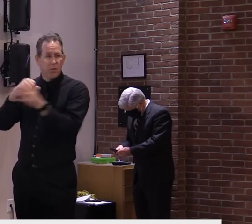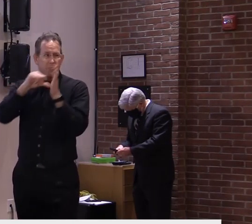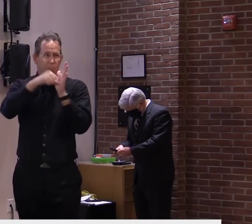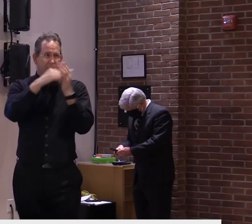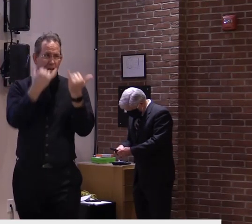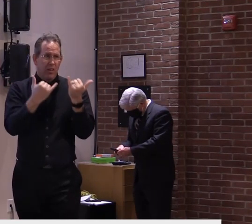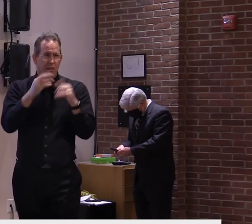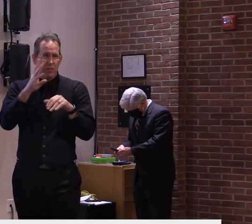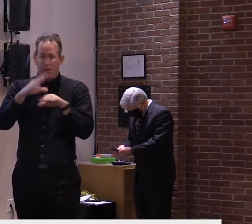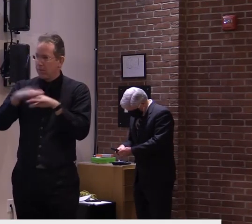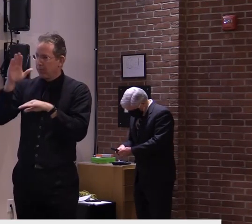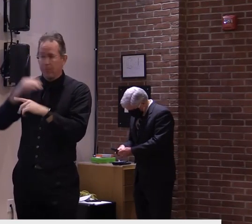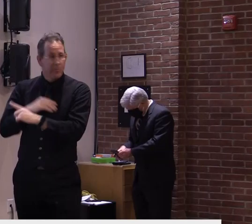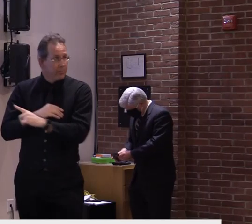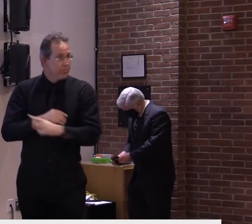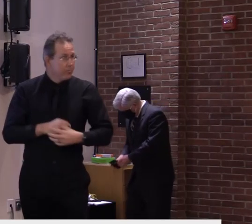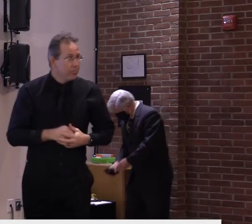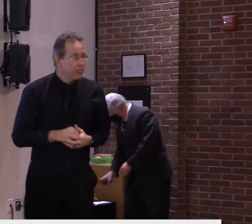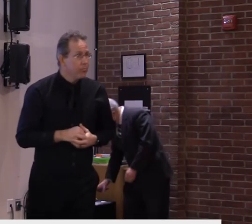Does that answer your question?